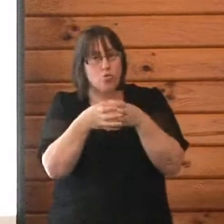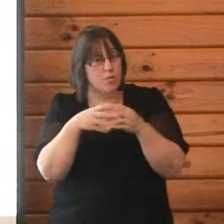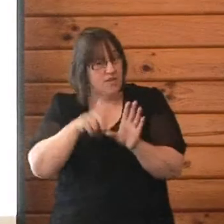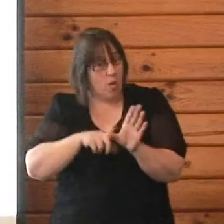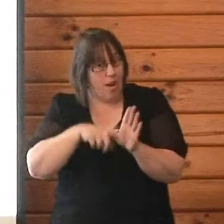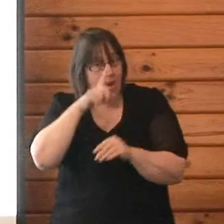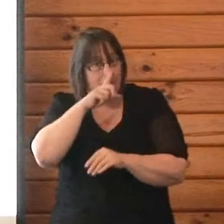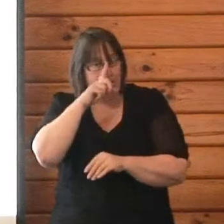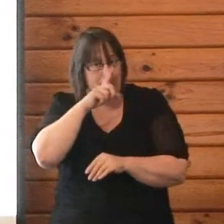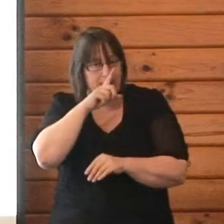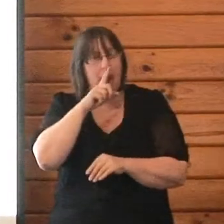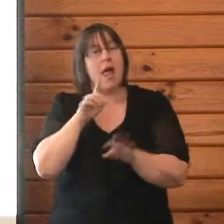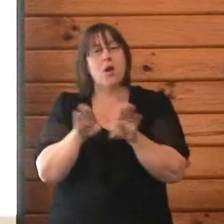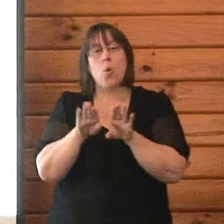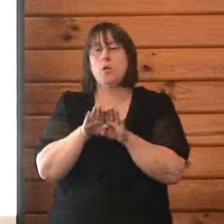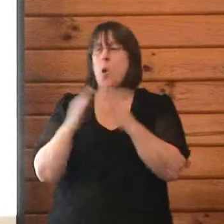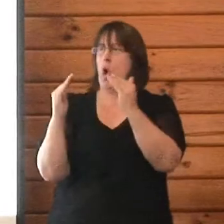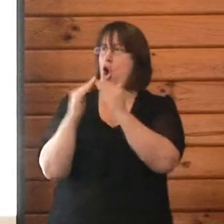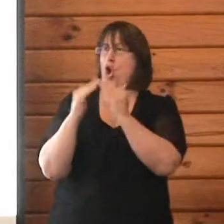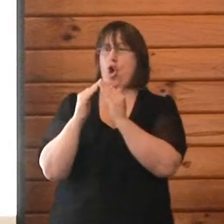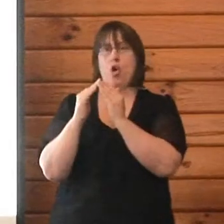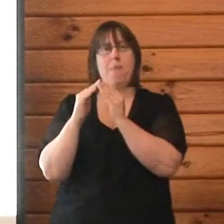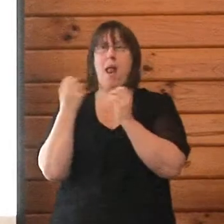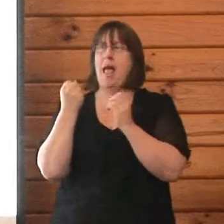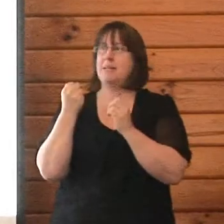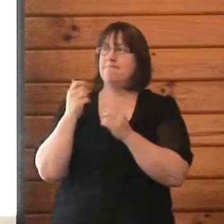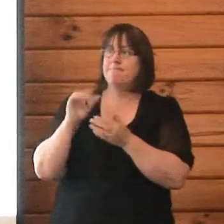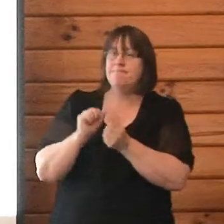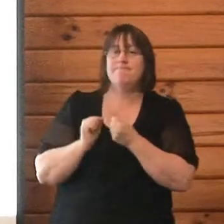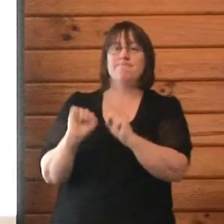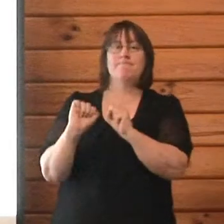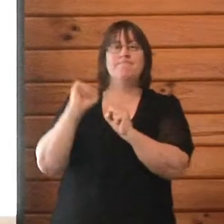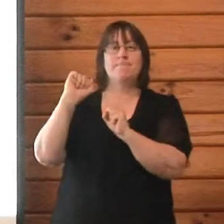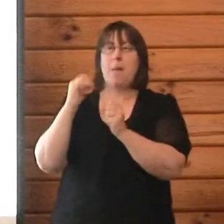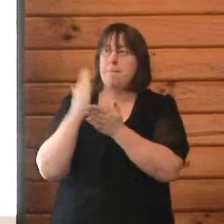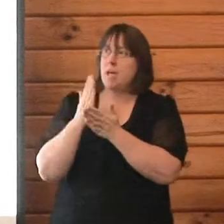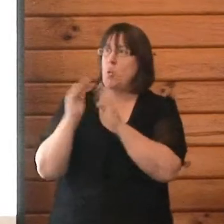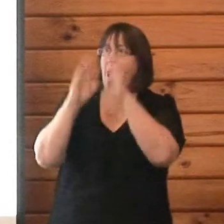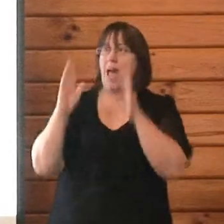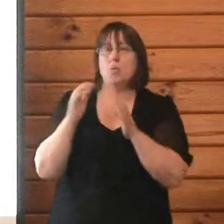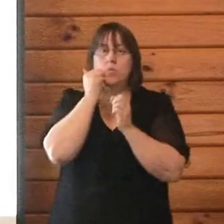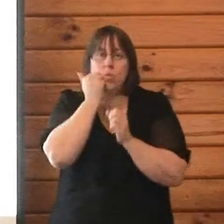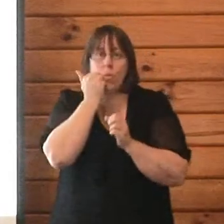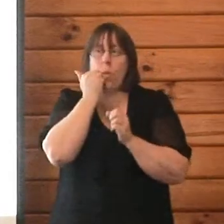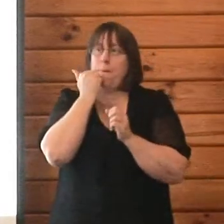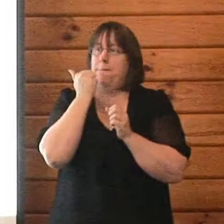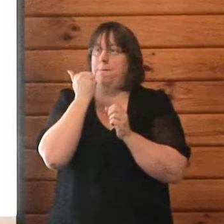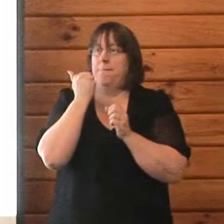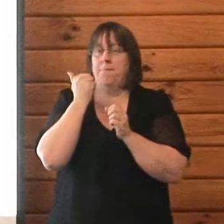home energy checks to help those who want to get done by community energy action to have any